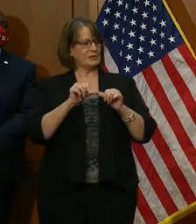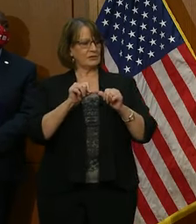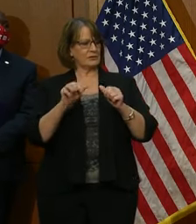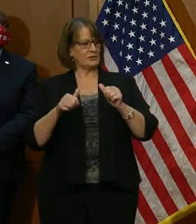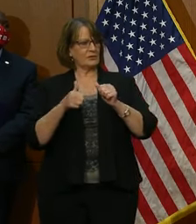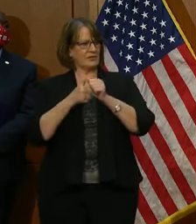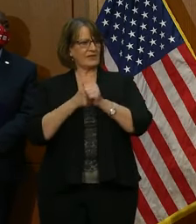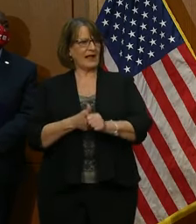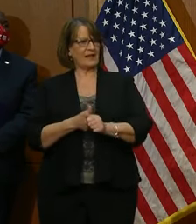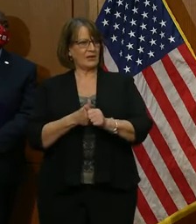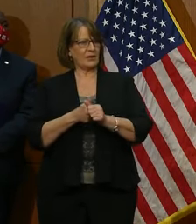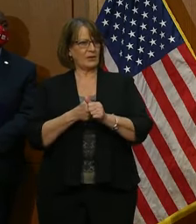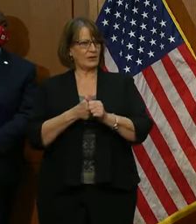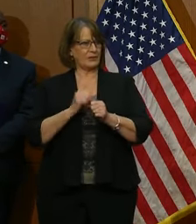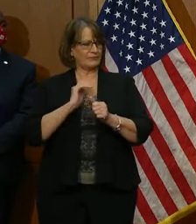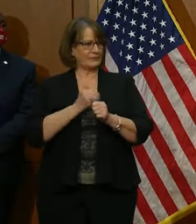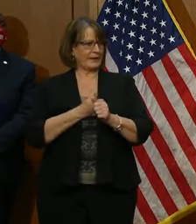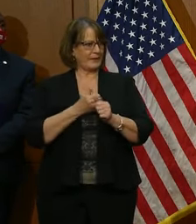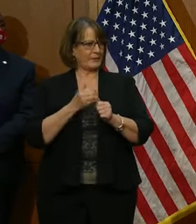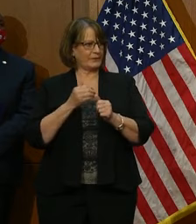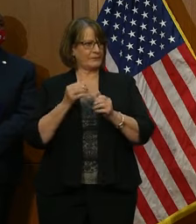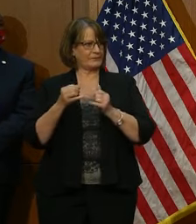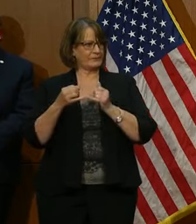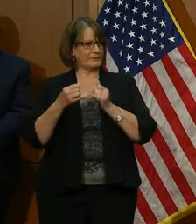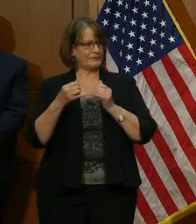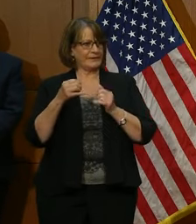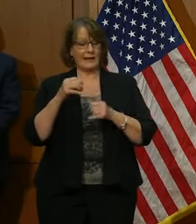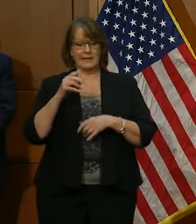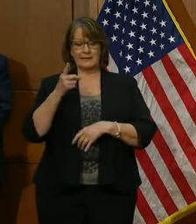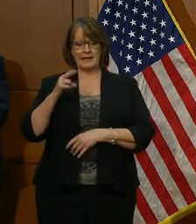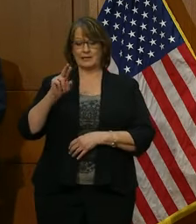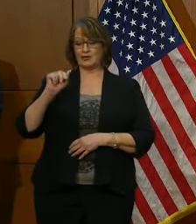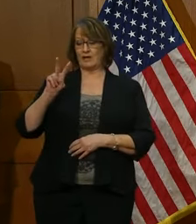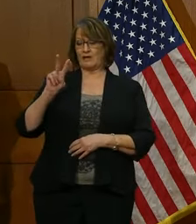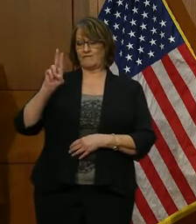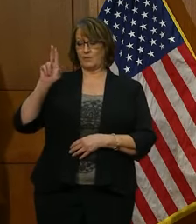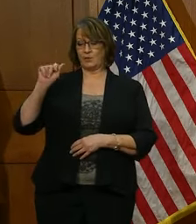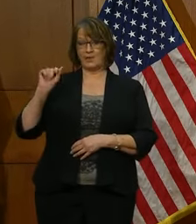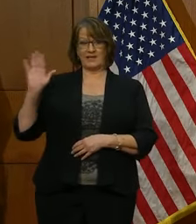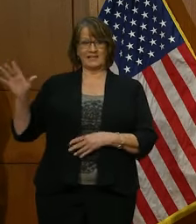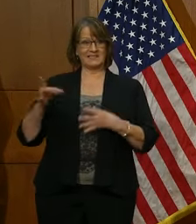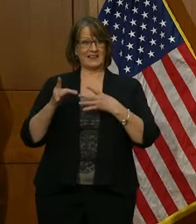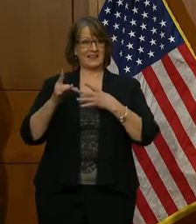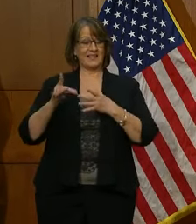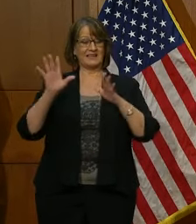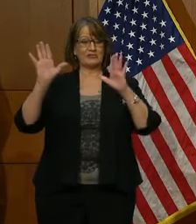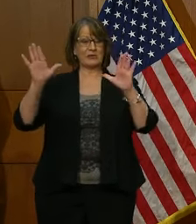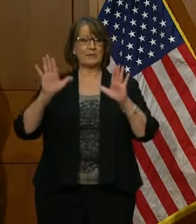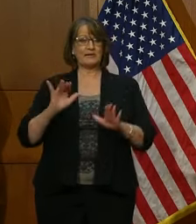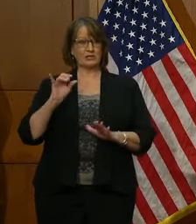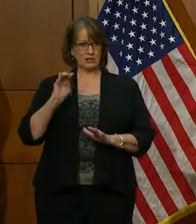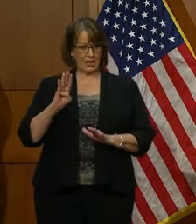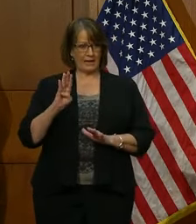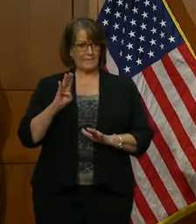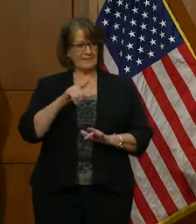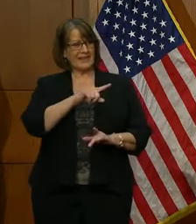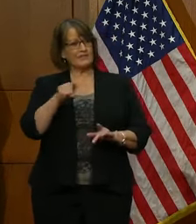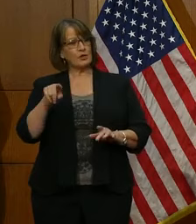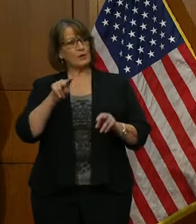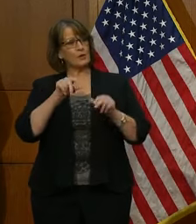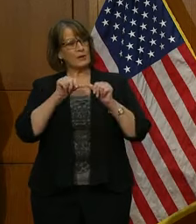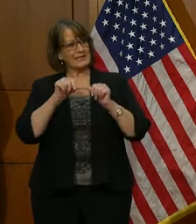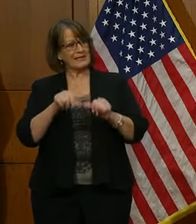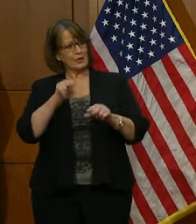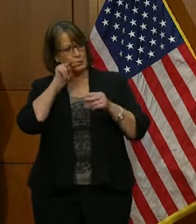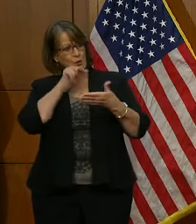those. We'll follow Dr. Avula's lead. He's done a tremendous job. And we'll continue. I think if you look at the seven-day